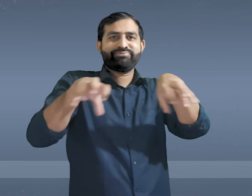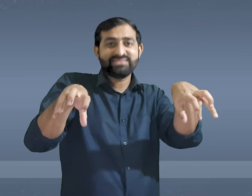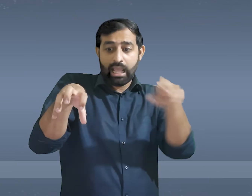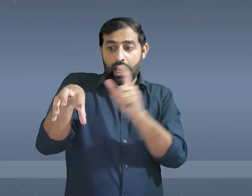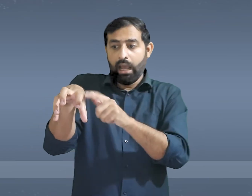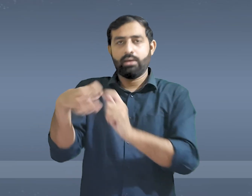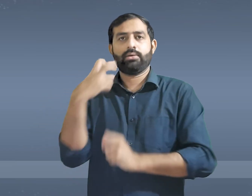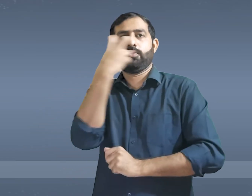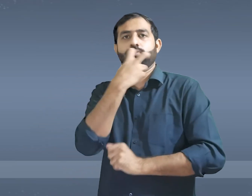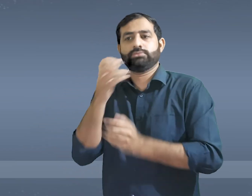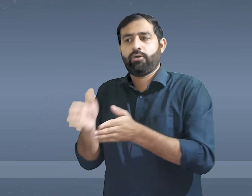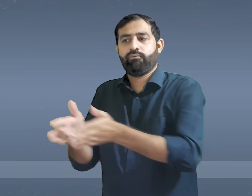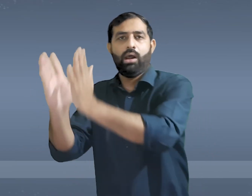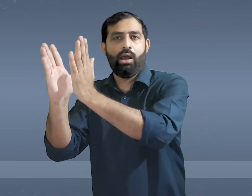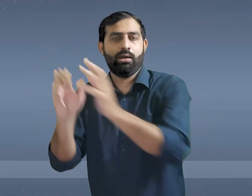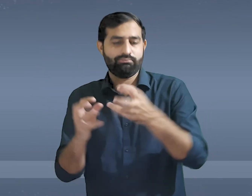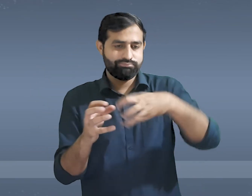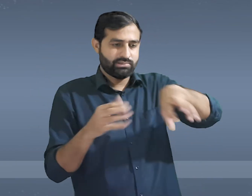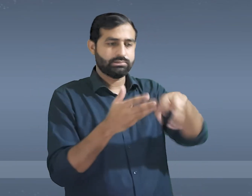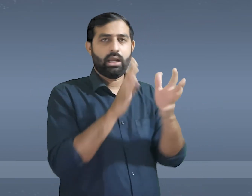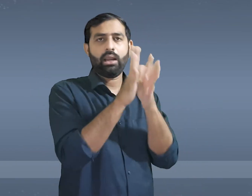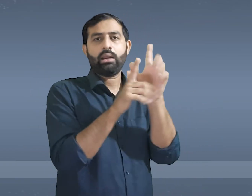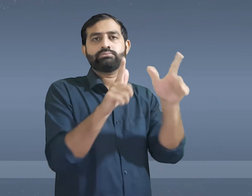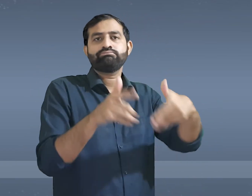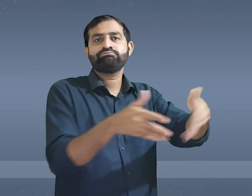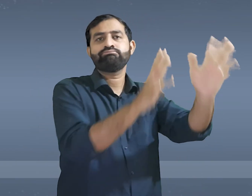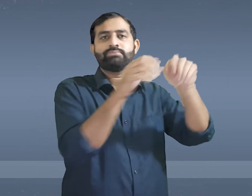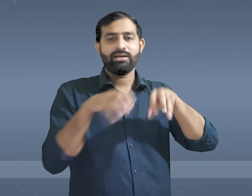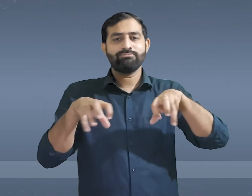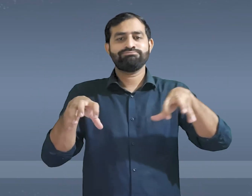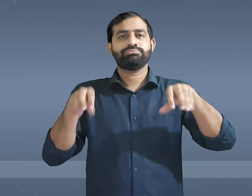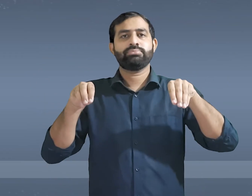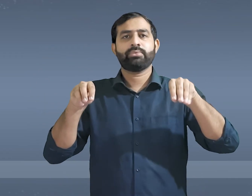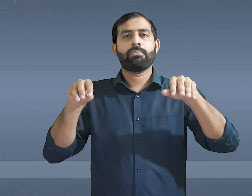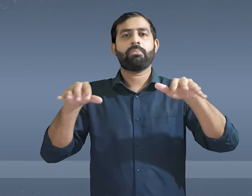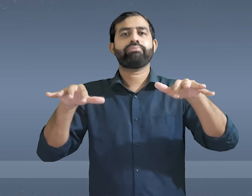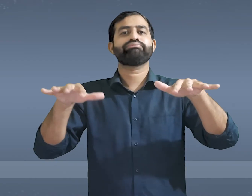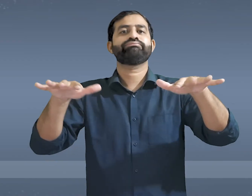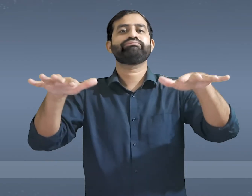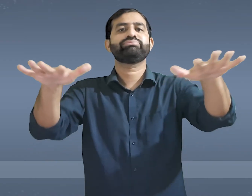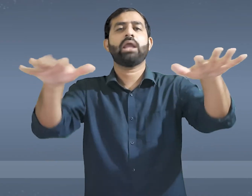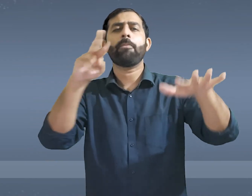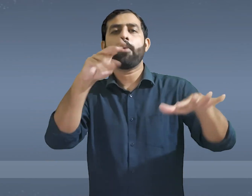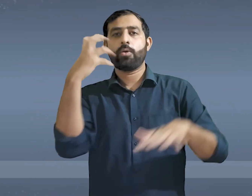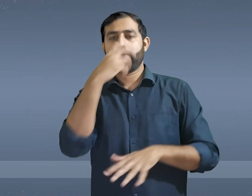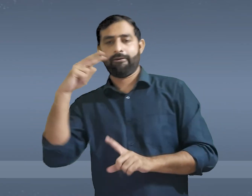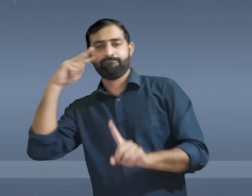Graham Bell and his colleagues who were the supporters of the oralism. They both followed their method and spread its use